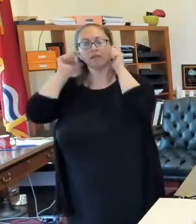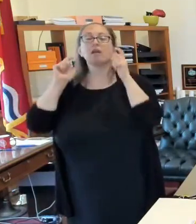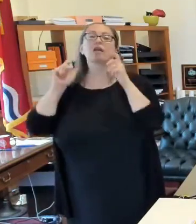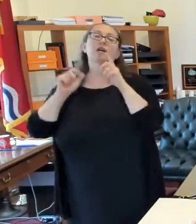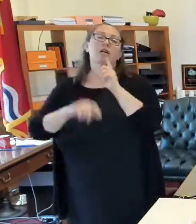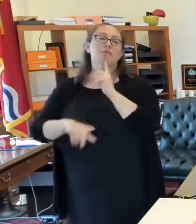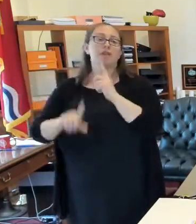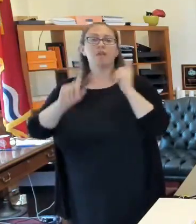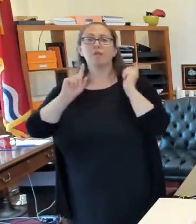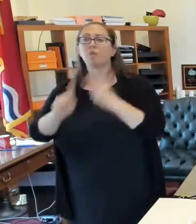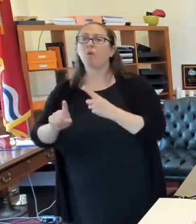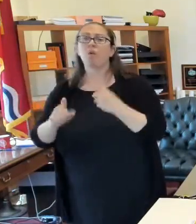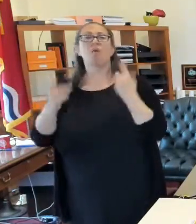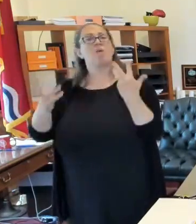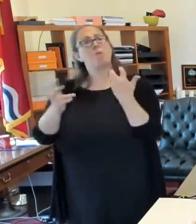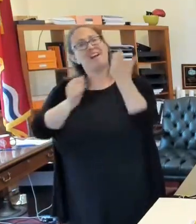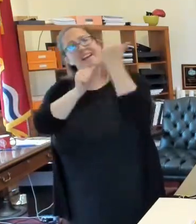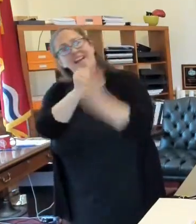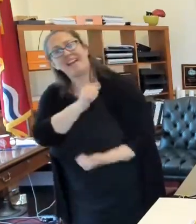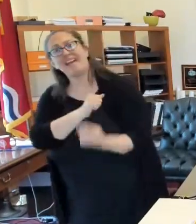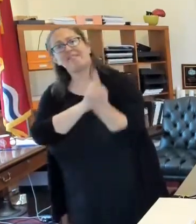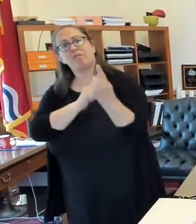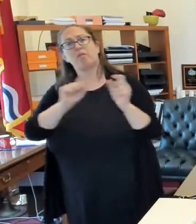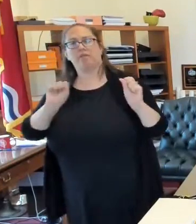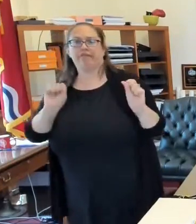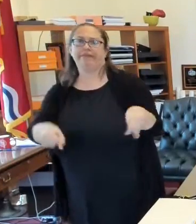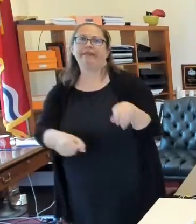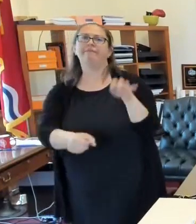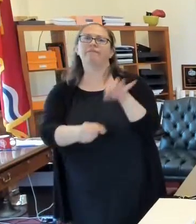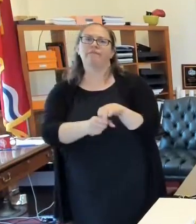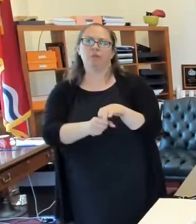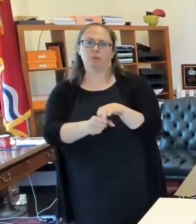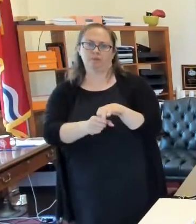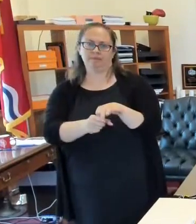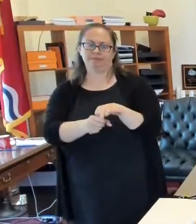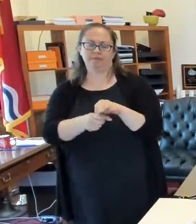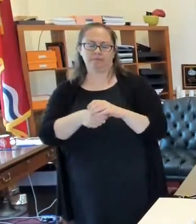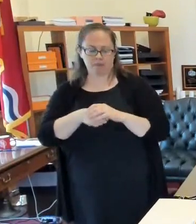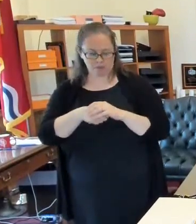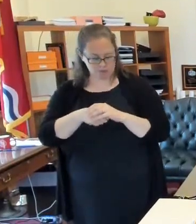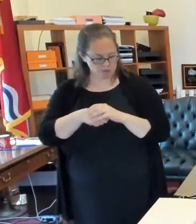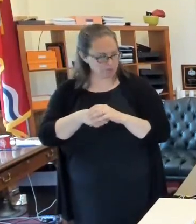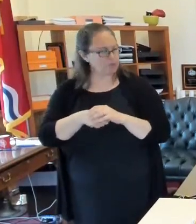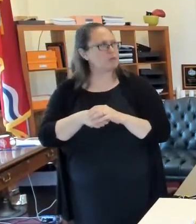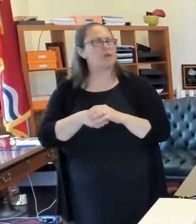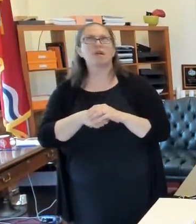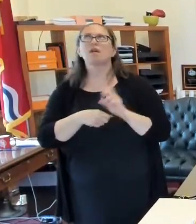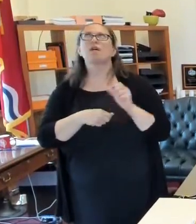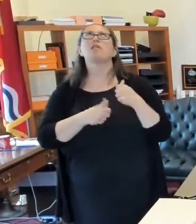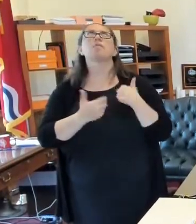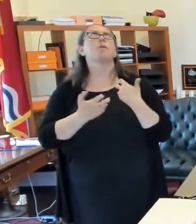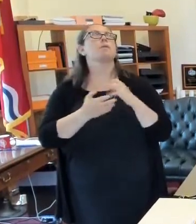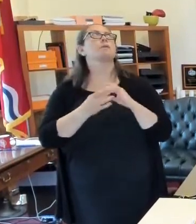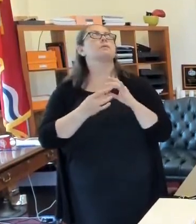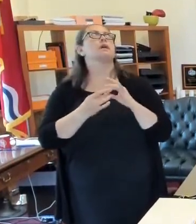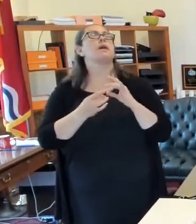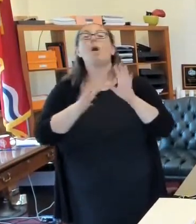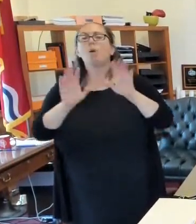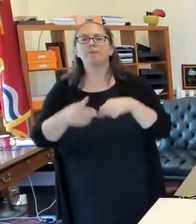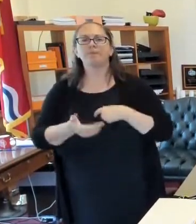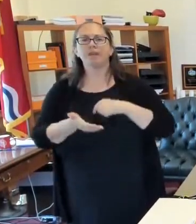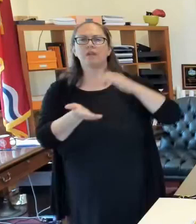get everybody to be able to vote. Um, there was something else I was going to say about that. Oh, there's hand